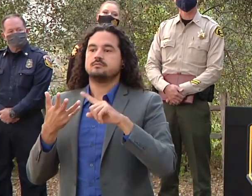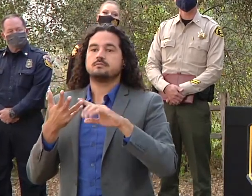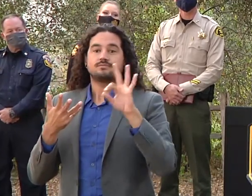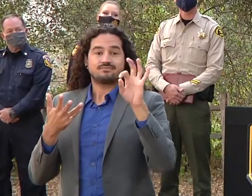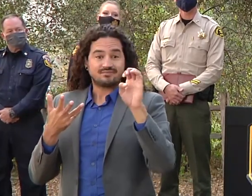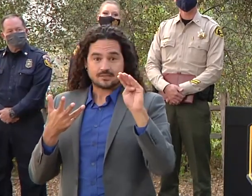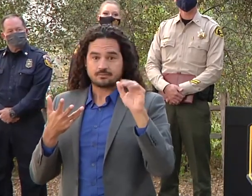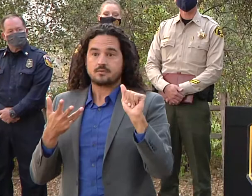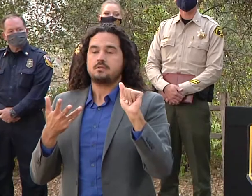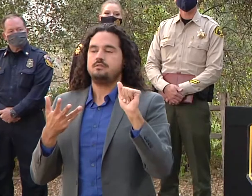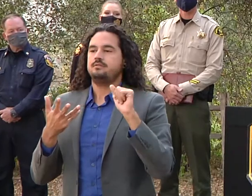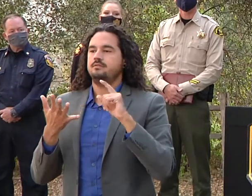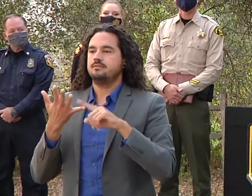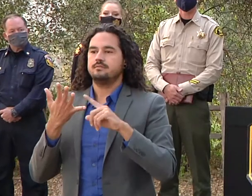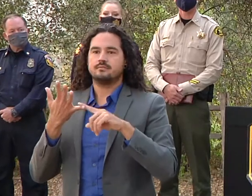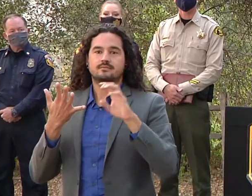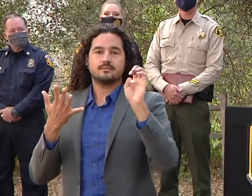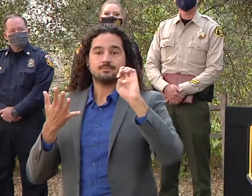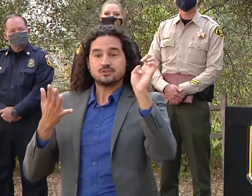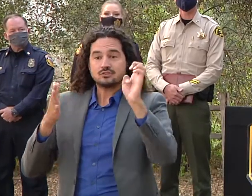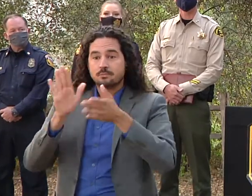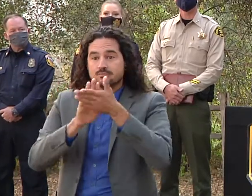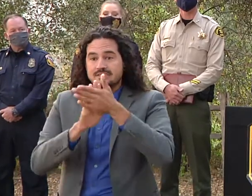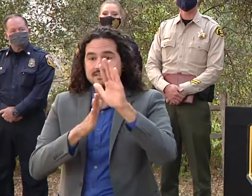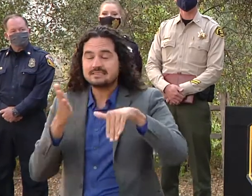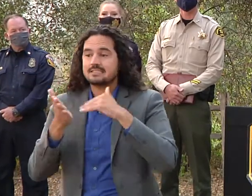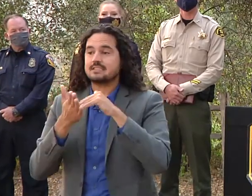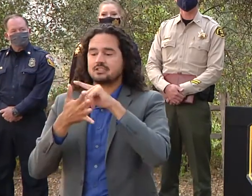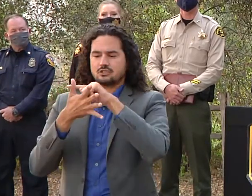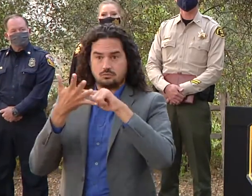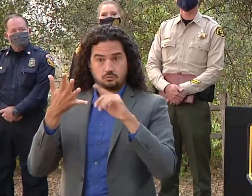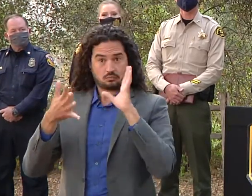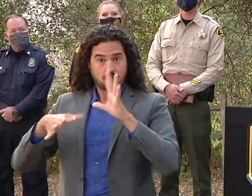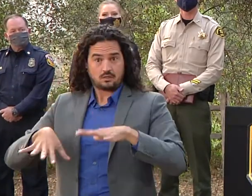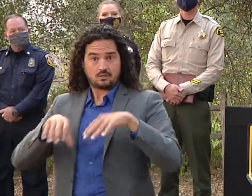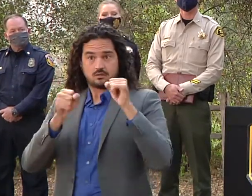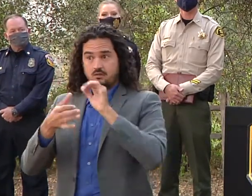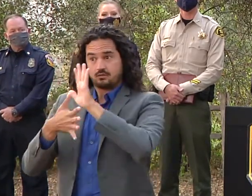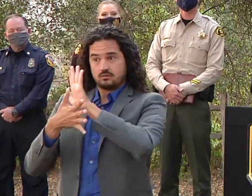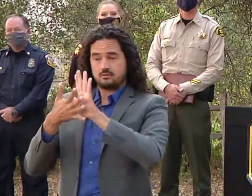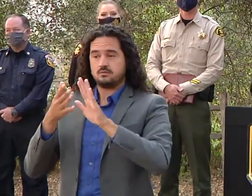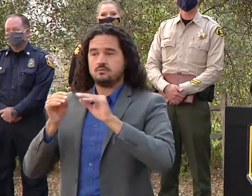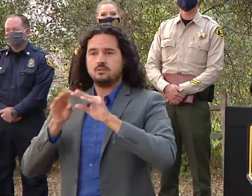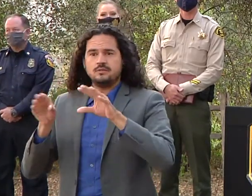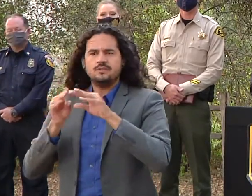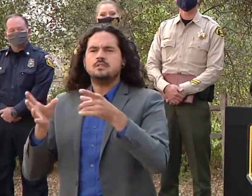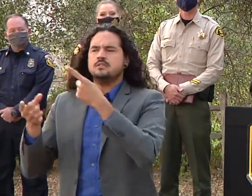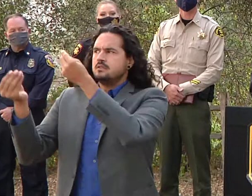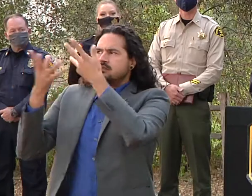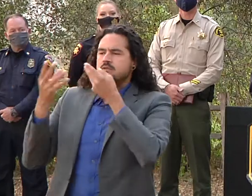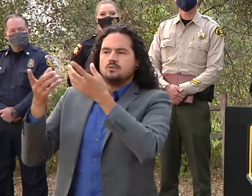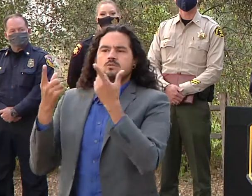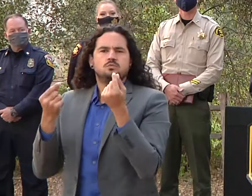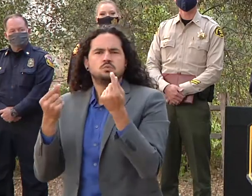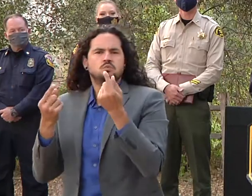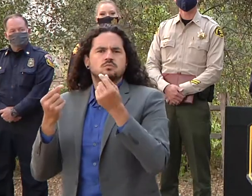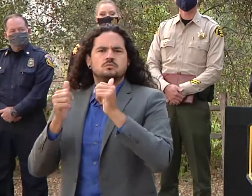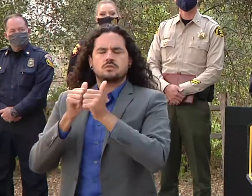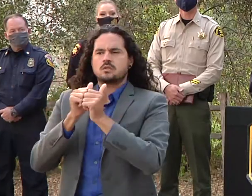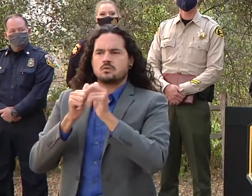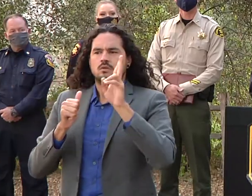you know, with updates about the progress that they're making regarding repairs and what residents